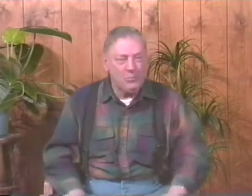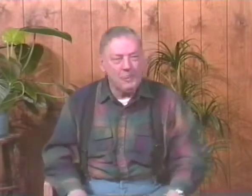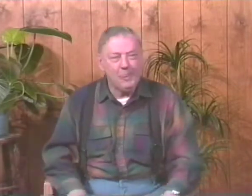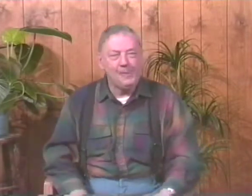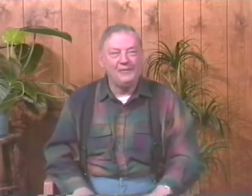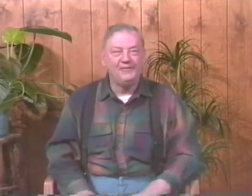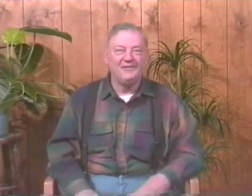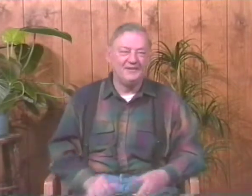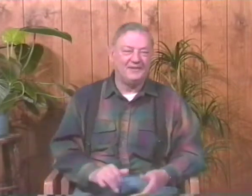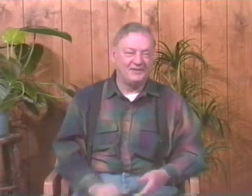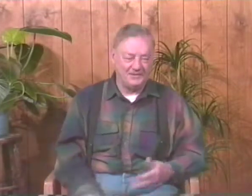And so I did.